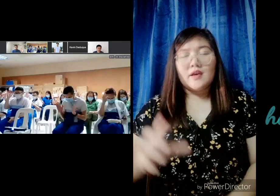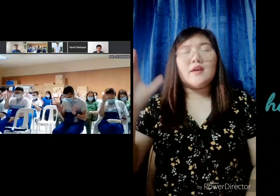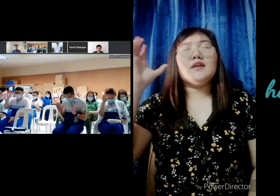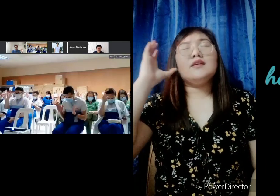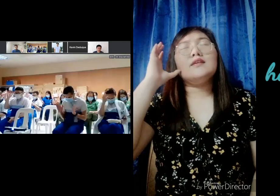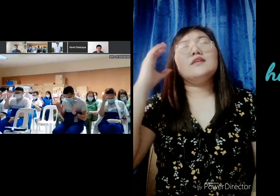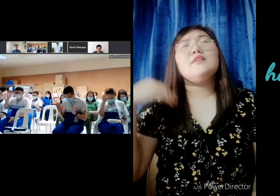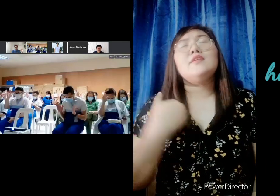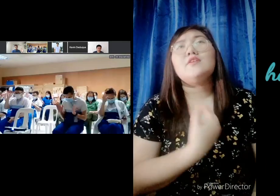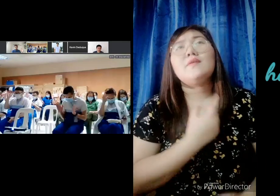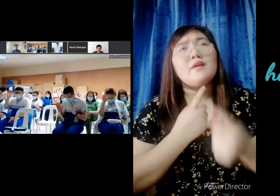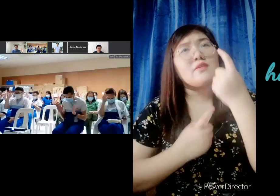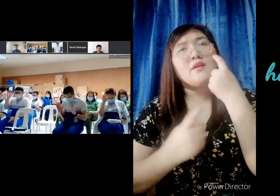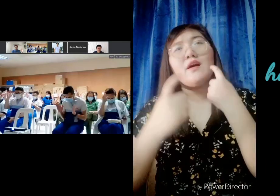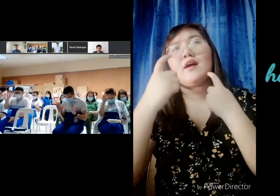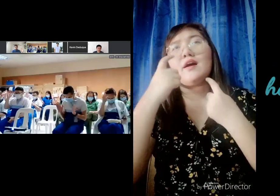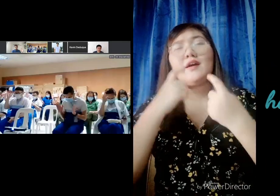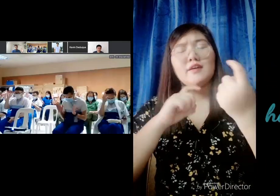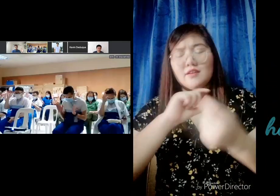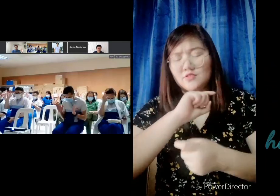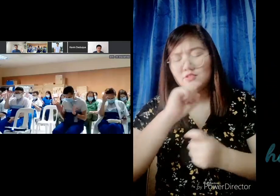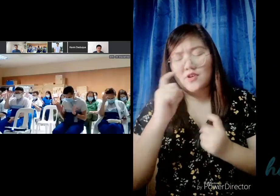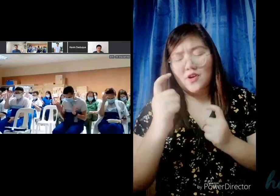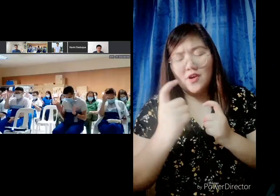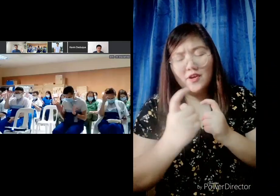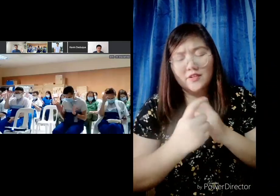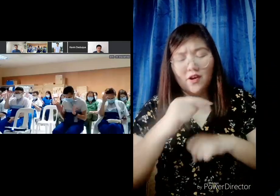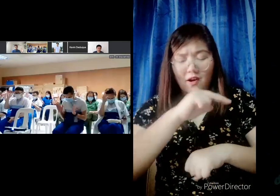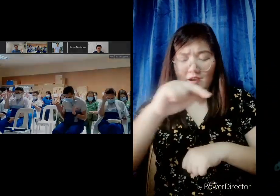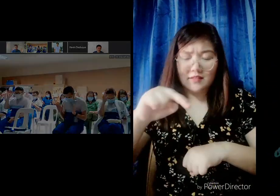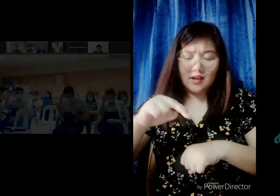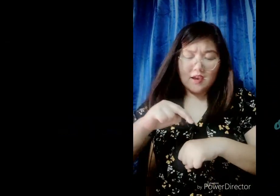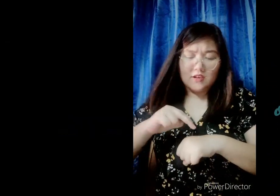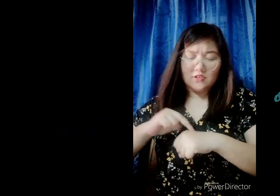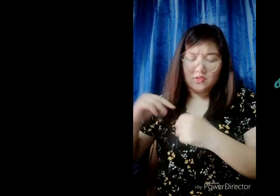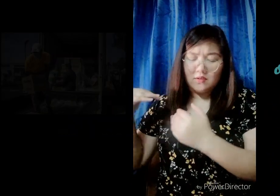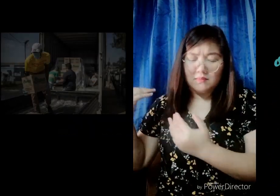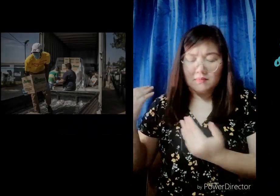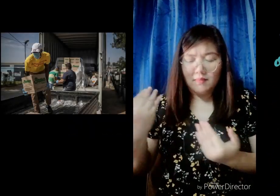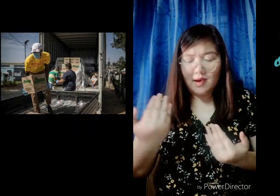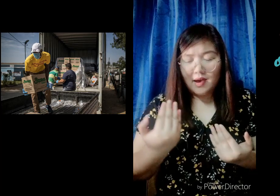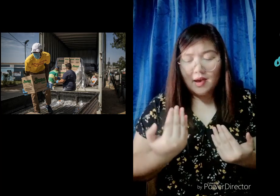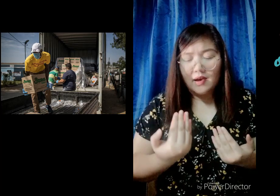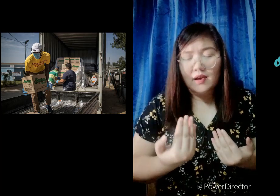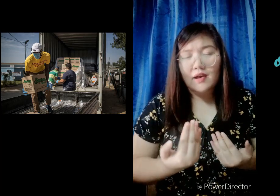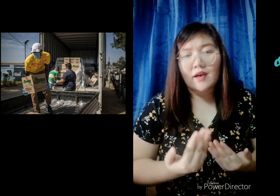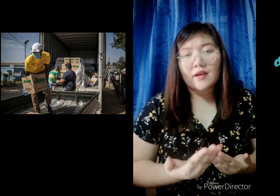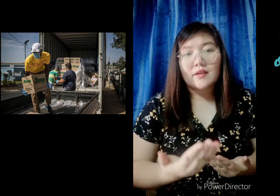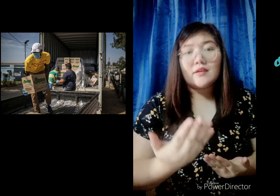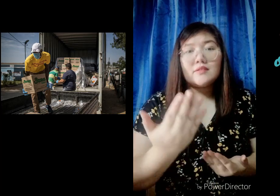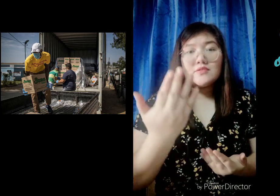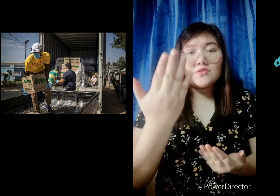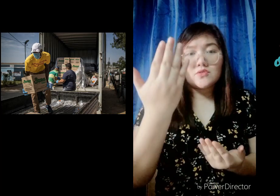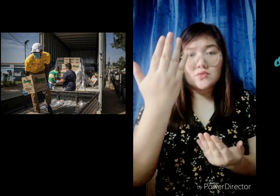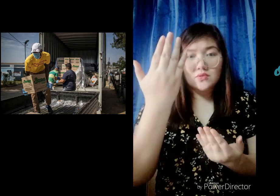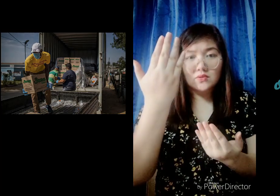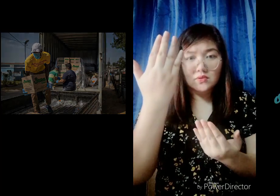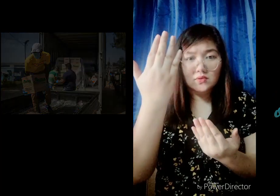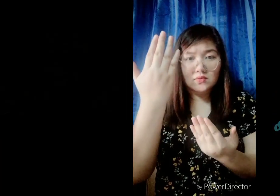Hear our cry And turn our nation back to